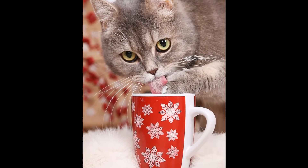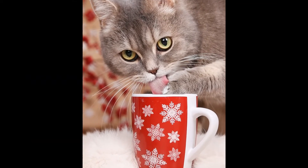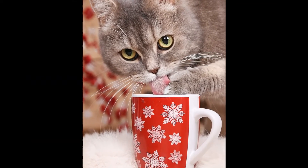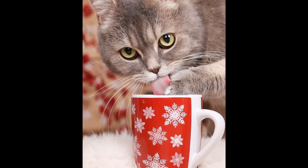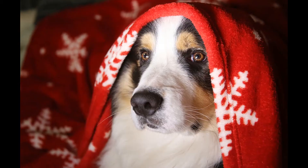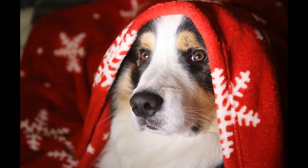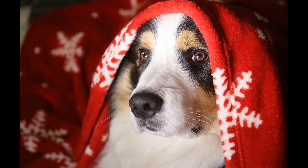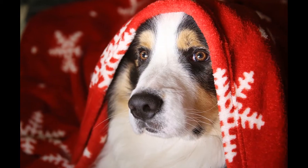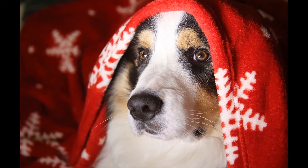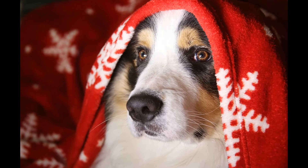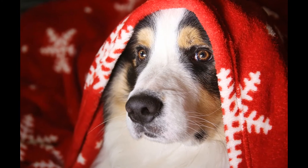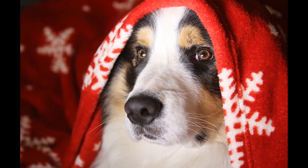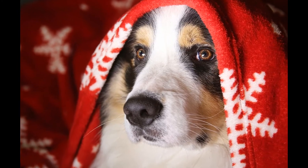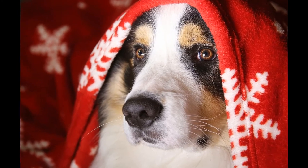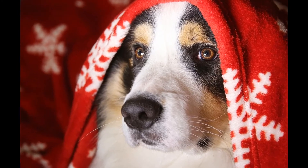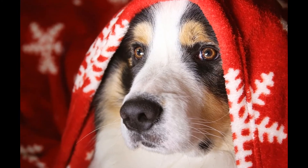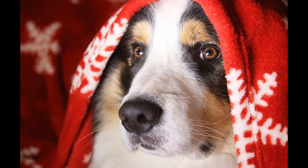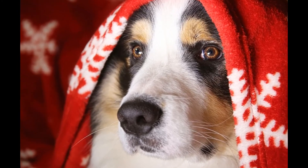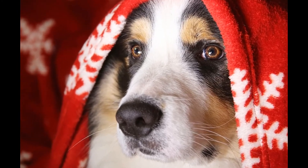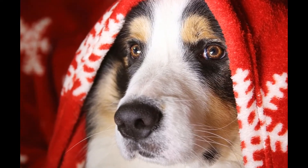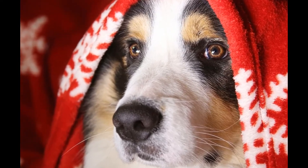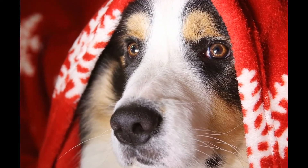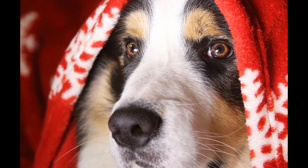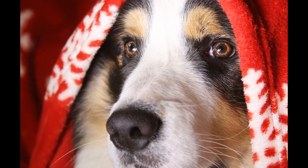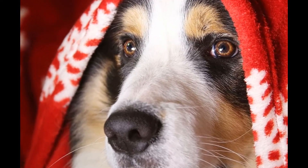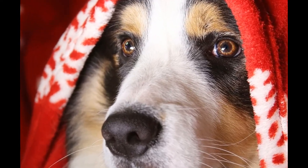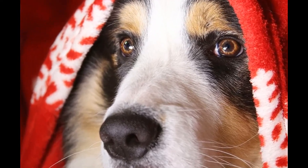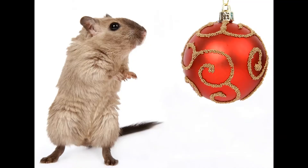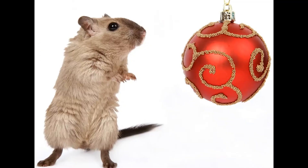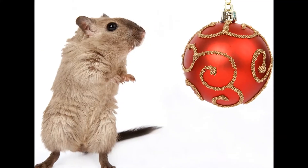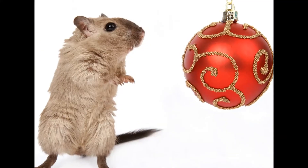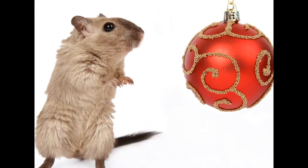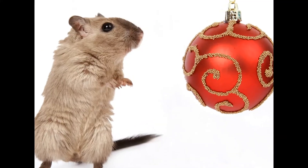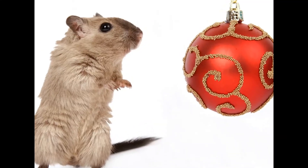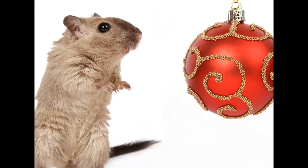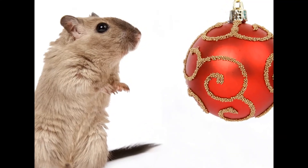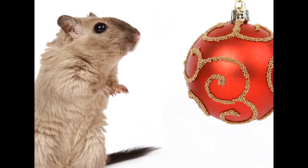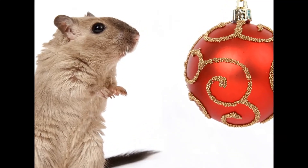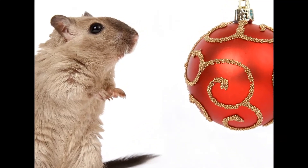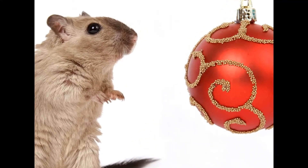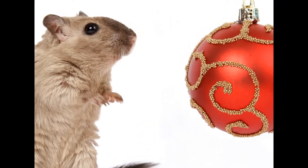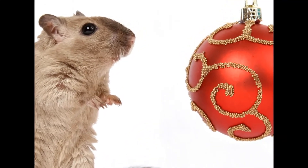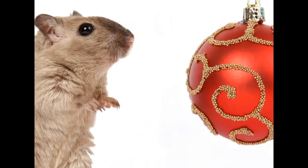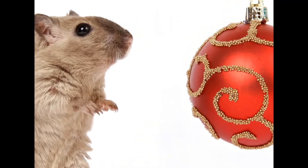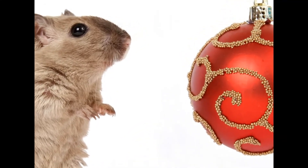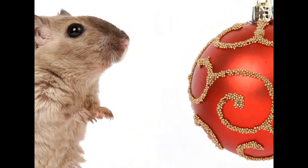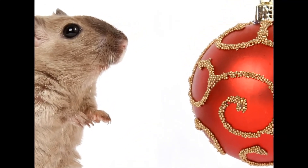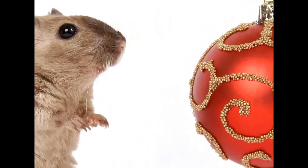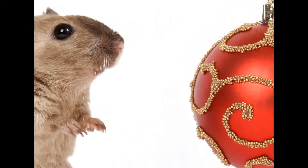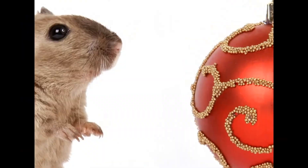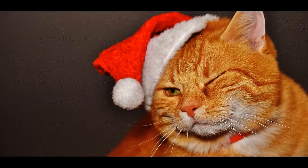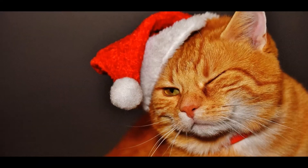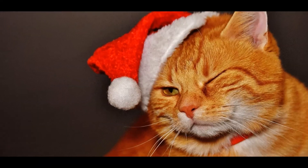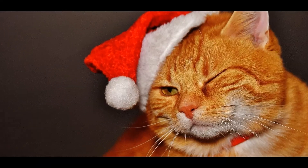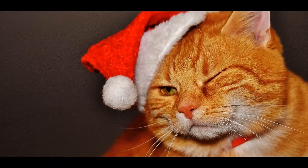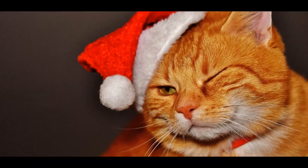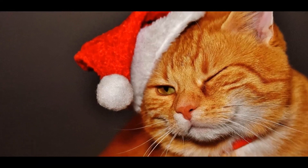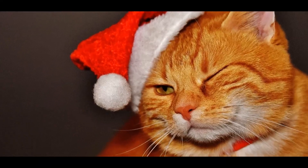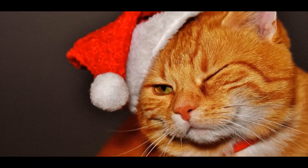sit and wait for Santa The year's all done Now time for family fun Tree lights are glow on snow And show